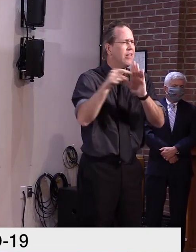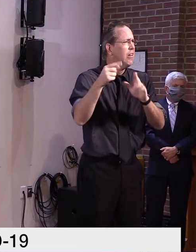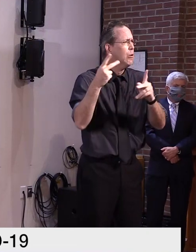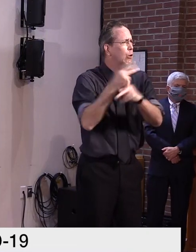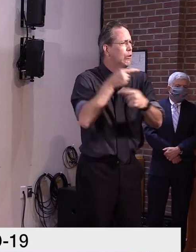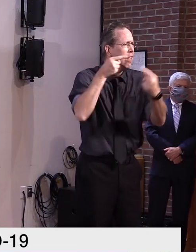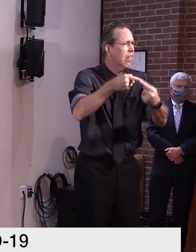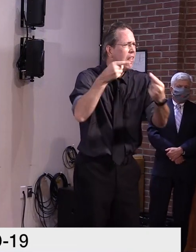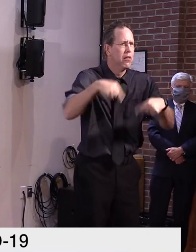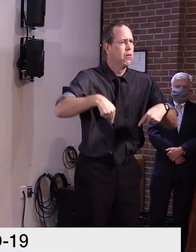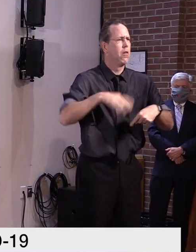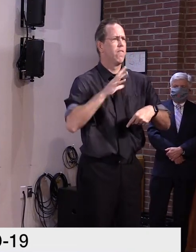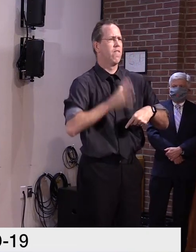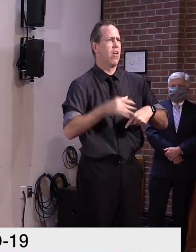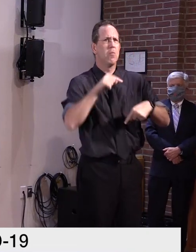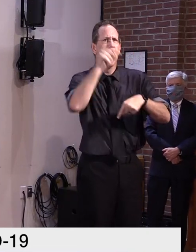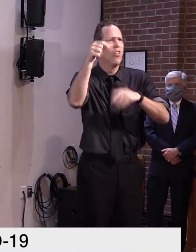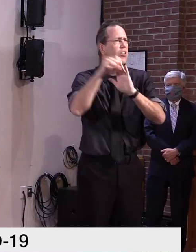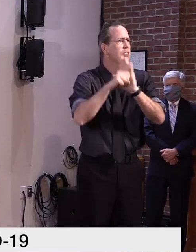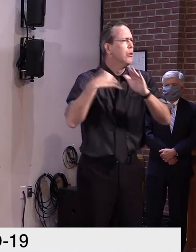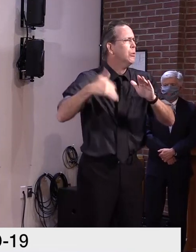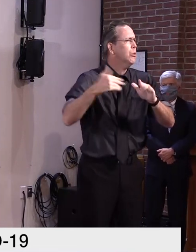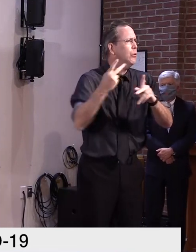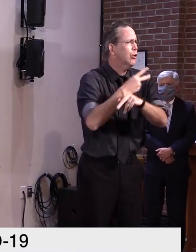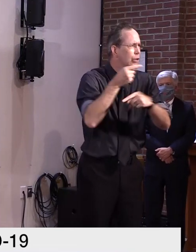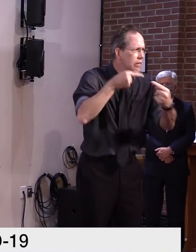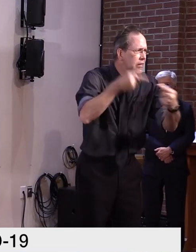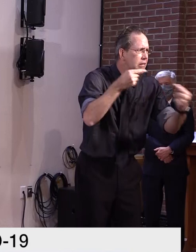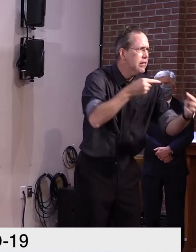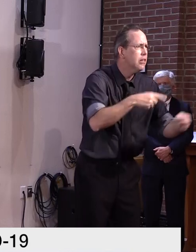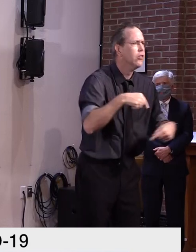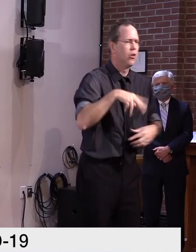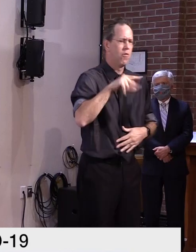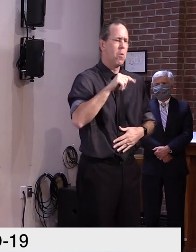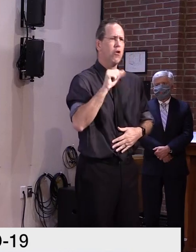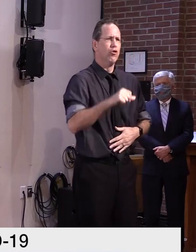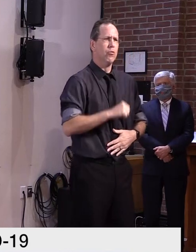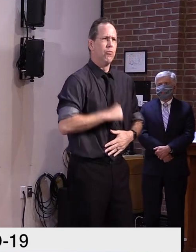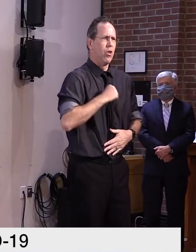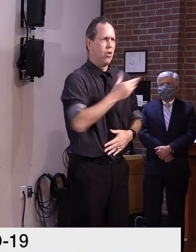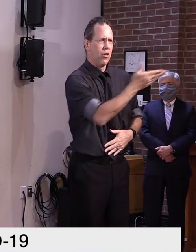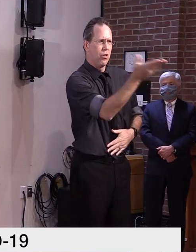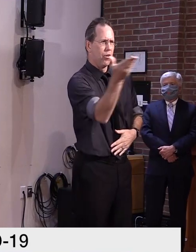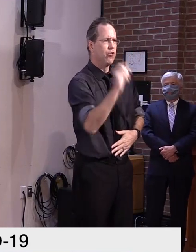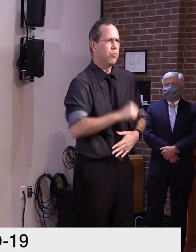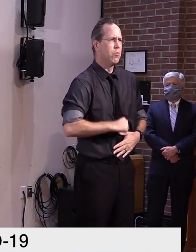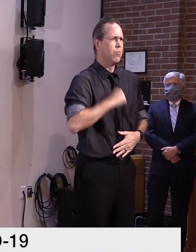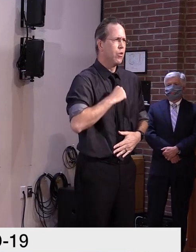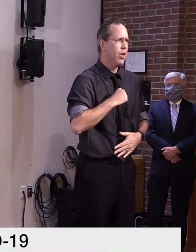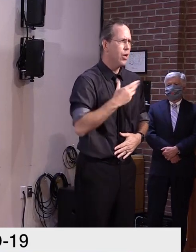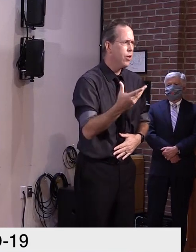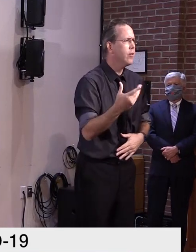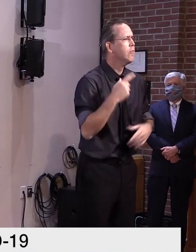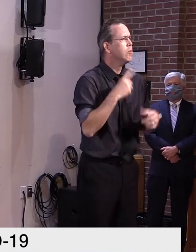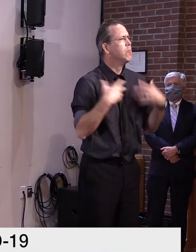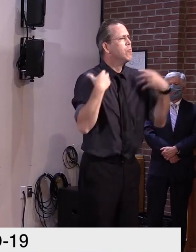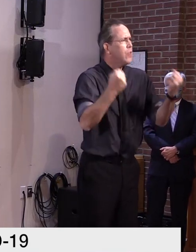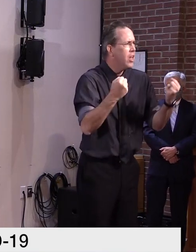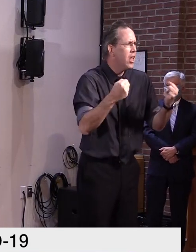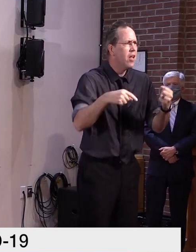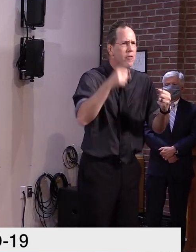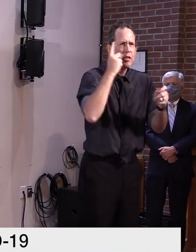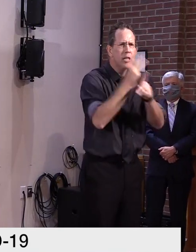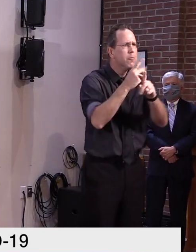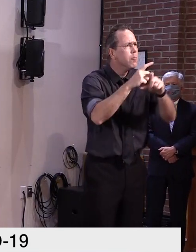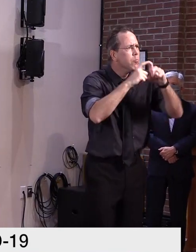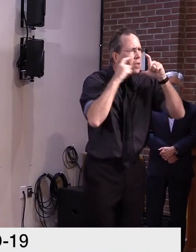Vermonters should be proud. You've stepped up, put on a mask, been smart about keeping your distance and